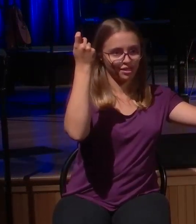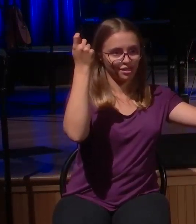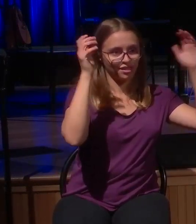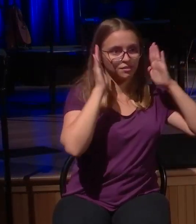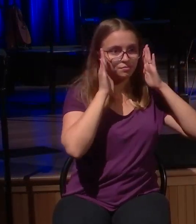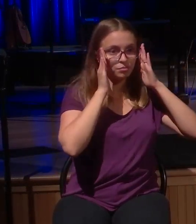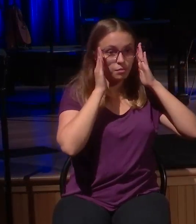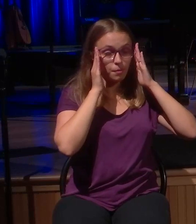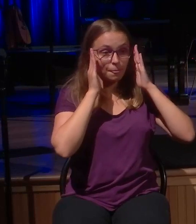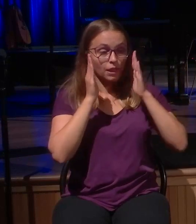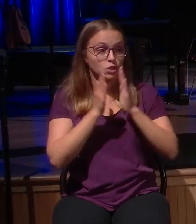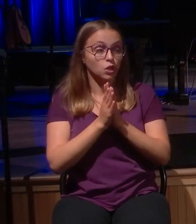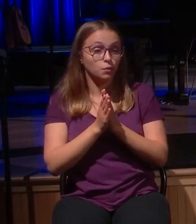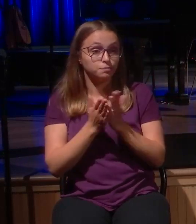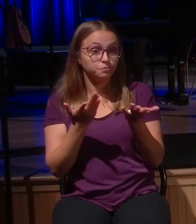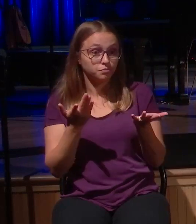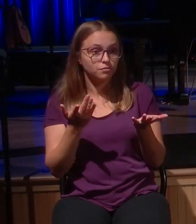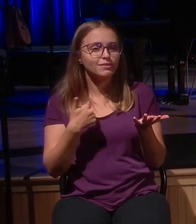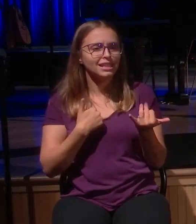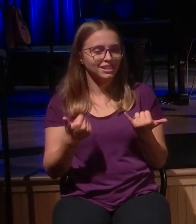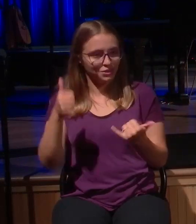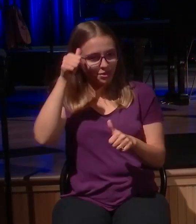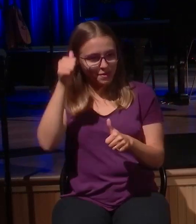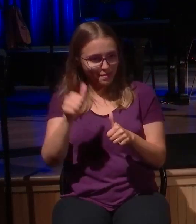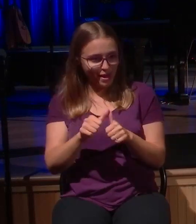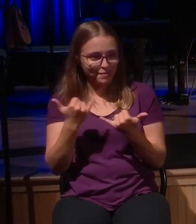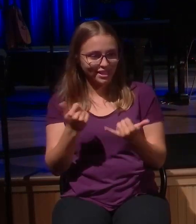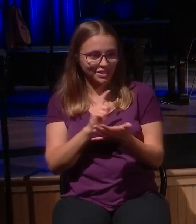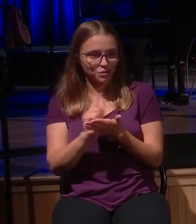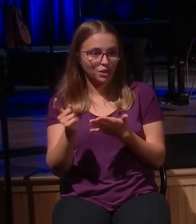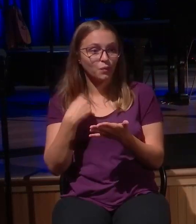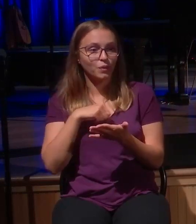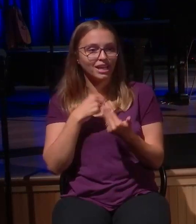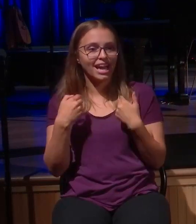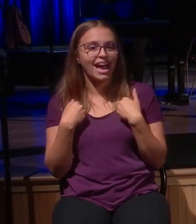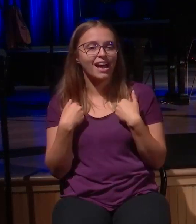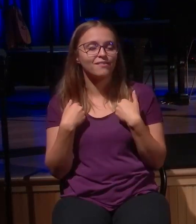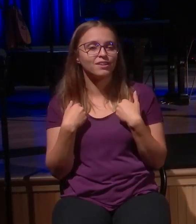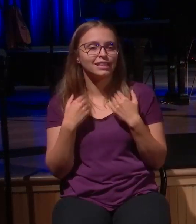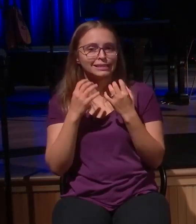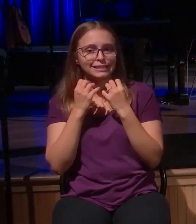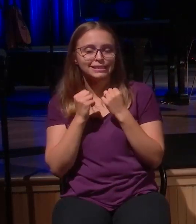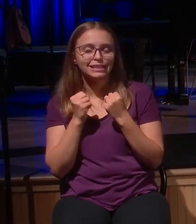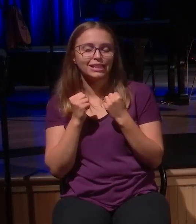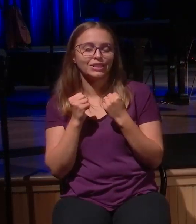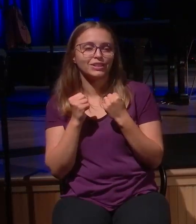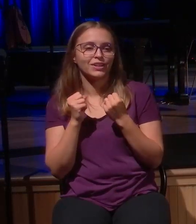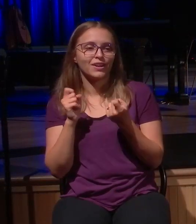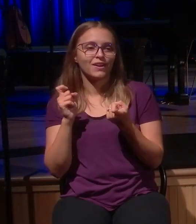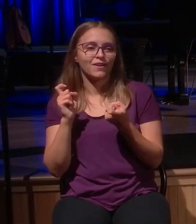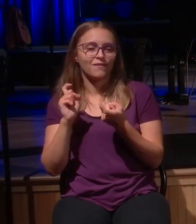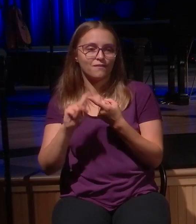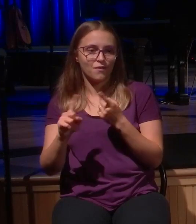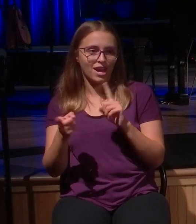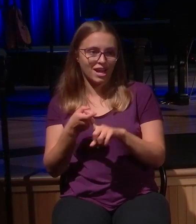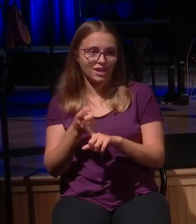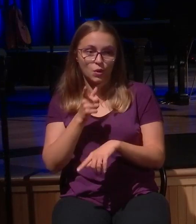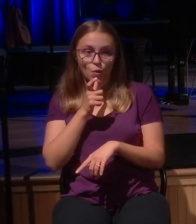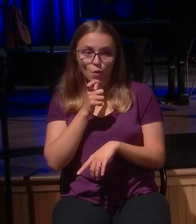this week that we have a dear family in the church who wrote and illustrated a book. And it's actually called that. There's a party in heaven.